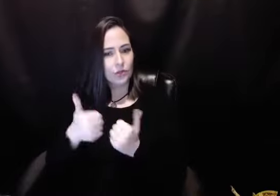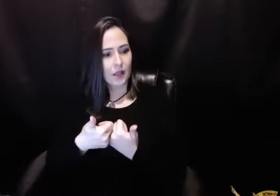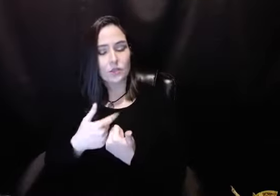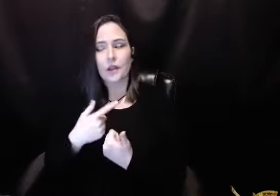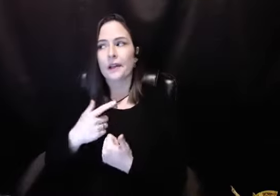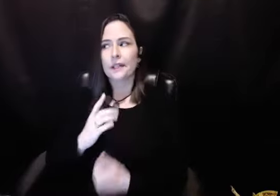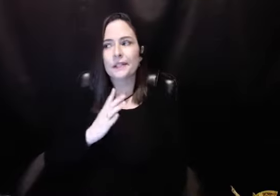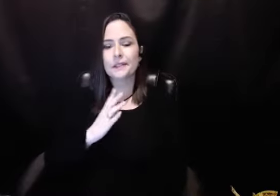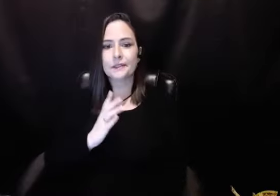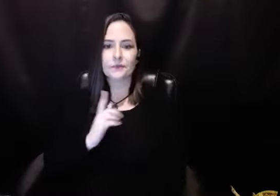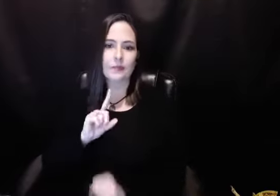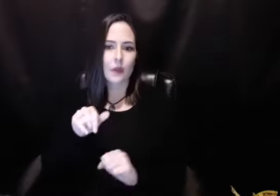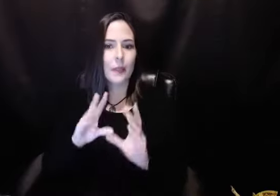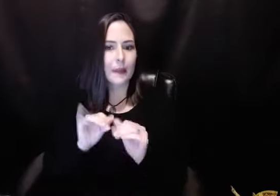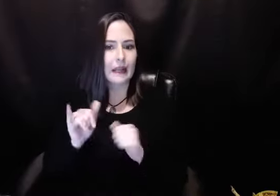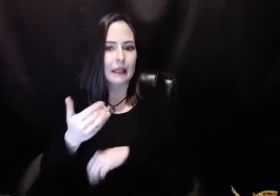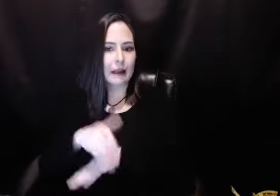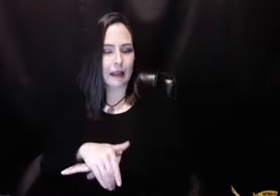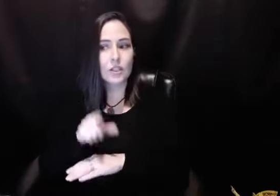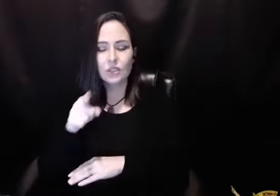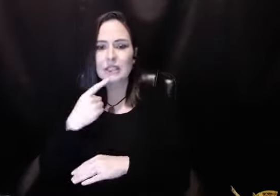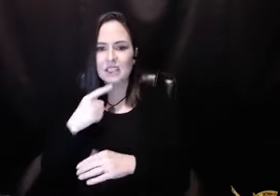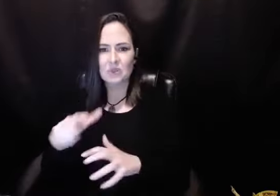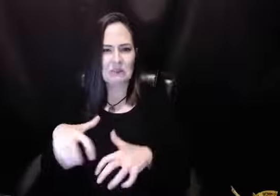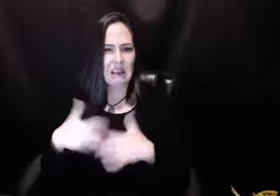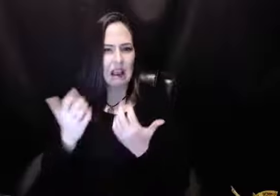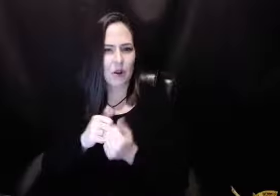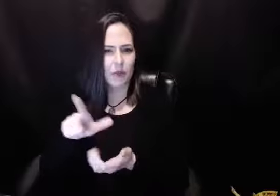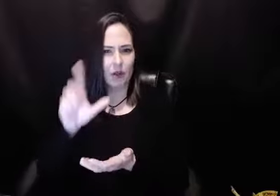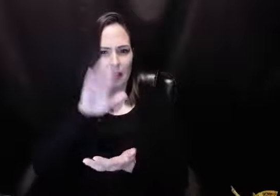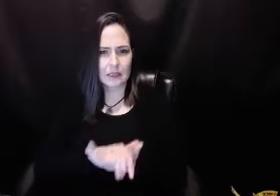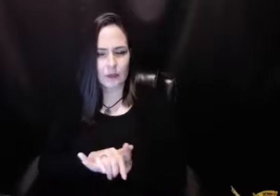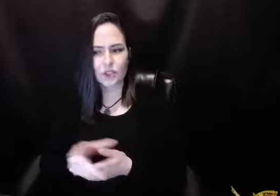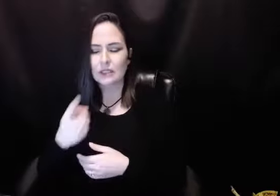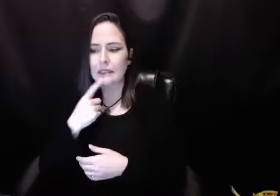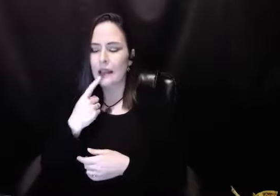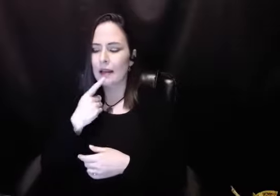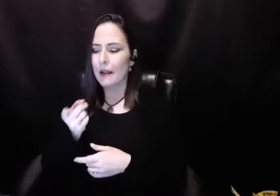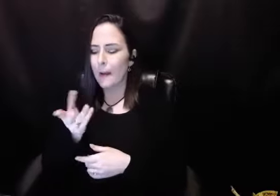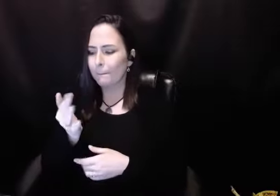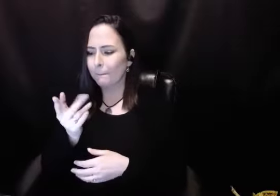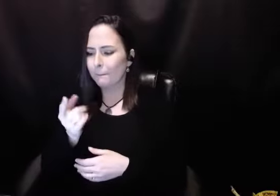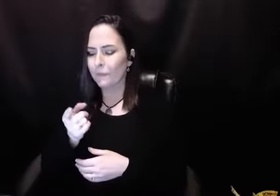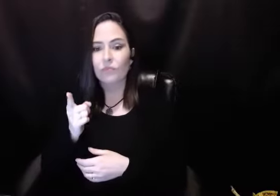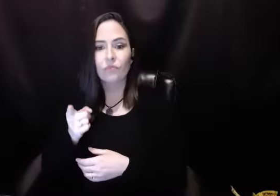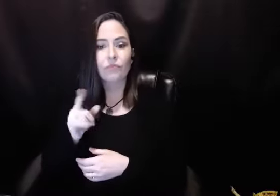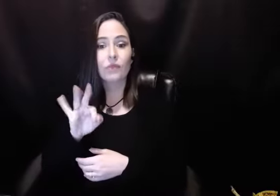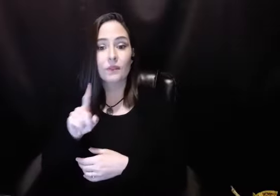And so, that was a challenge. So, when I went to the meeting that night, Ethel was talking about being so angry with her husband.